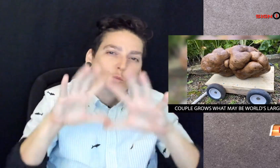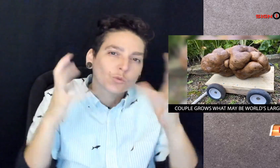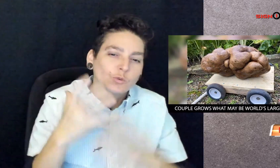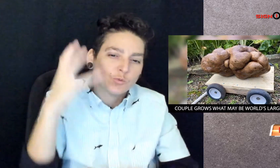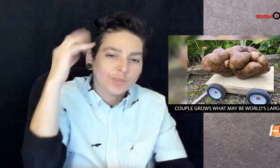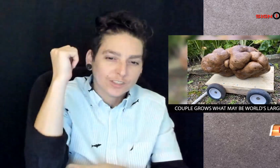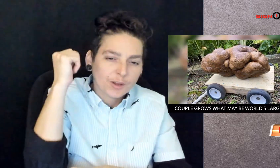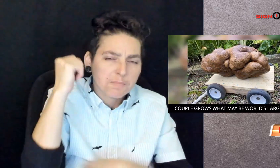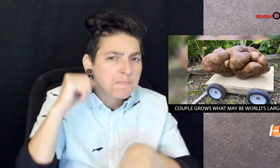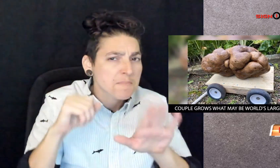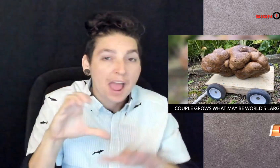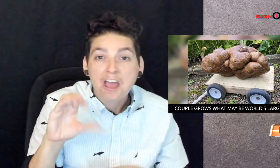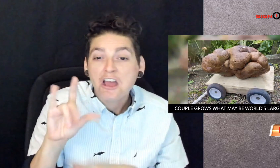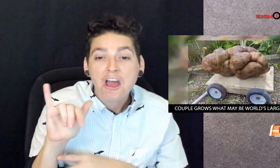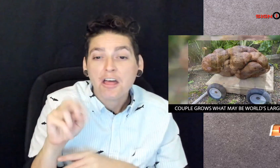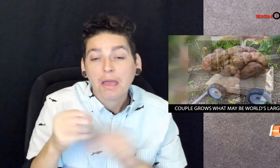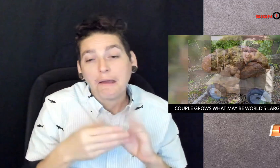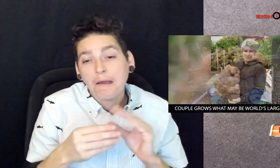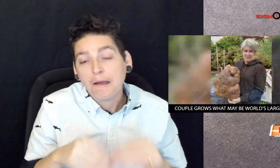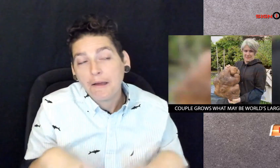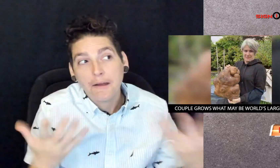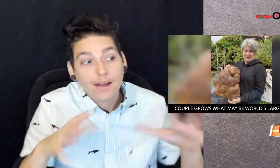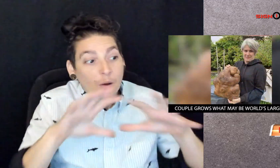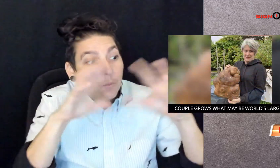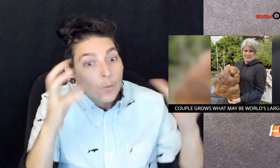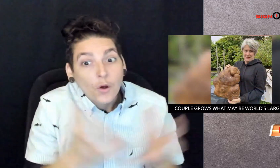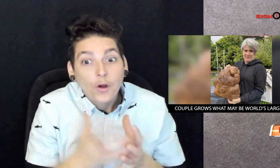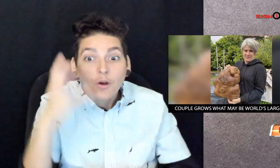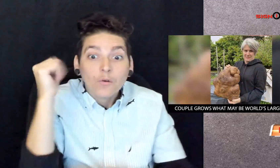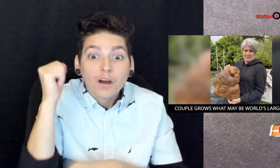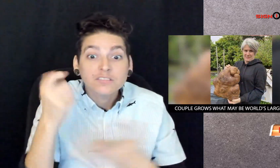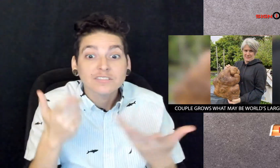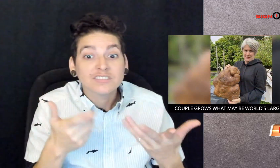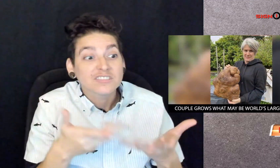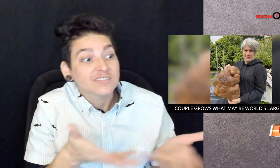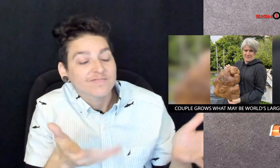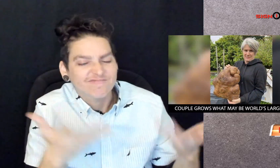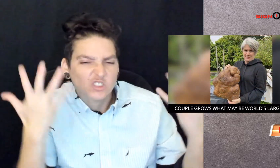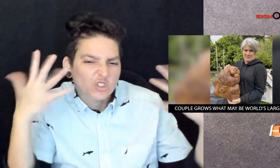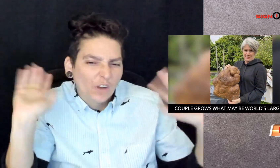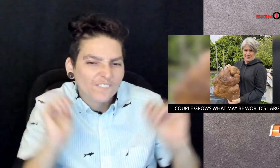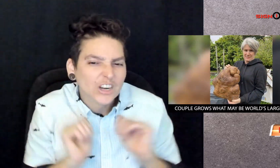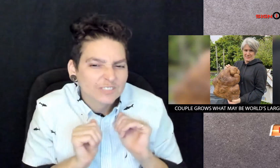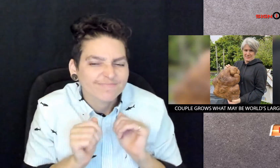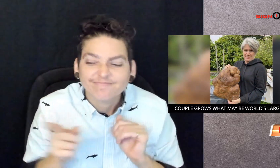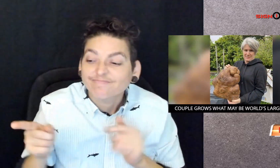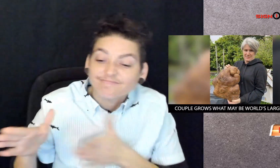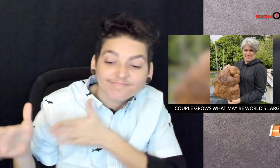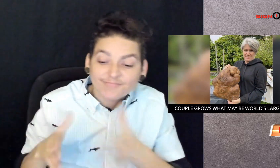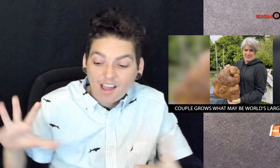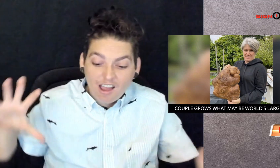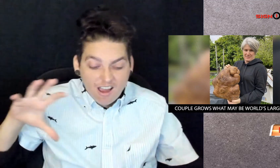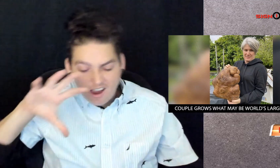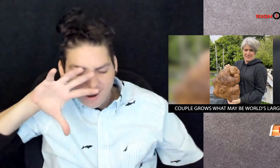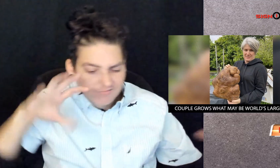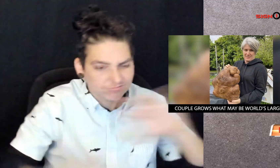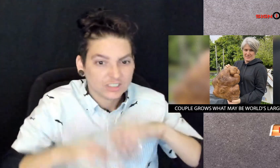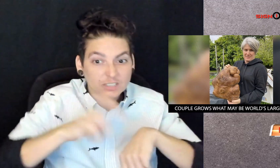Guinness Book of World Records. But Colin says when the world record stuff is over, he